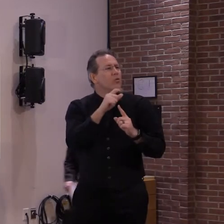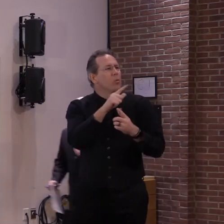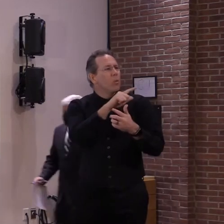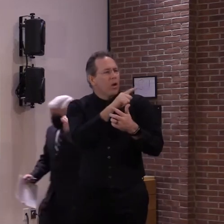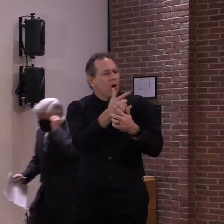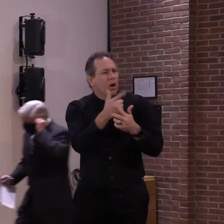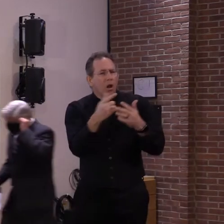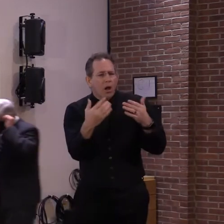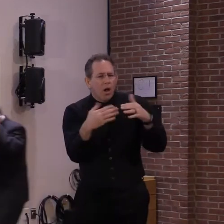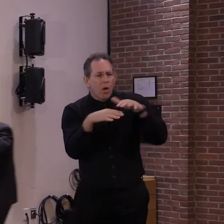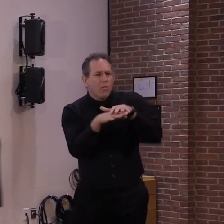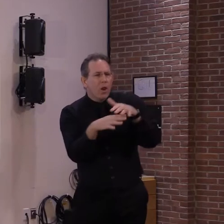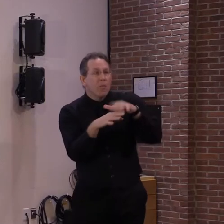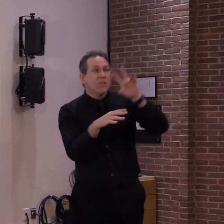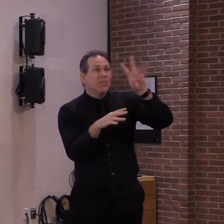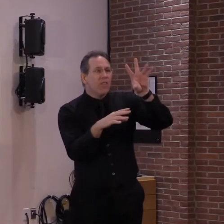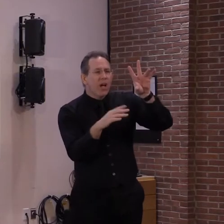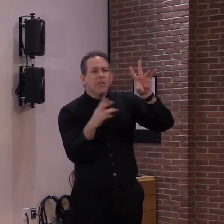Secretary Smith.